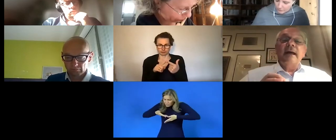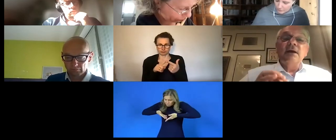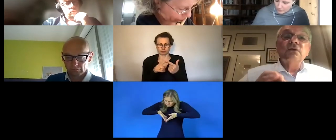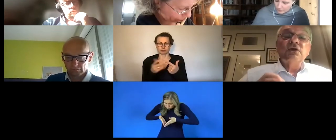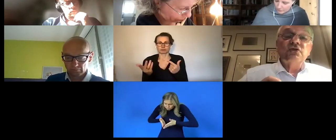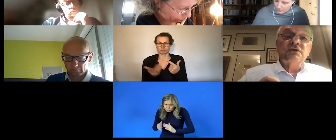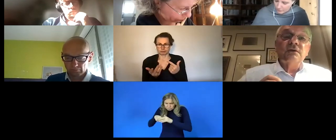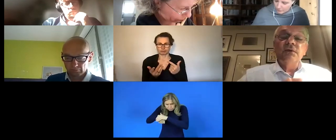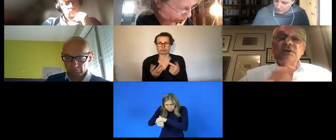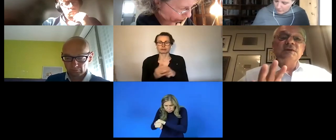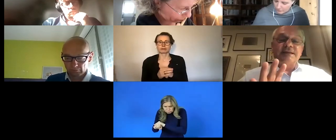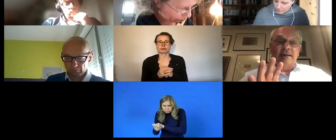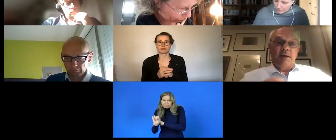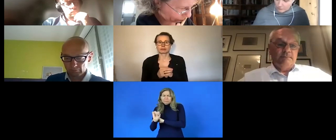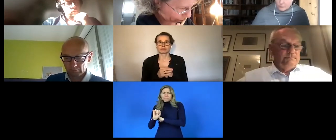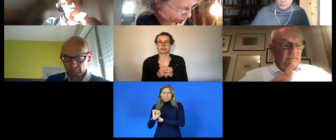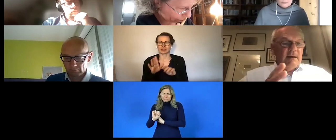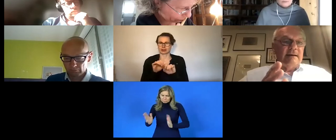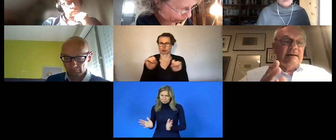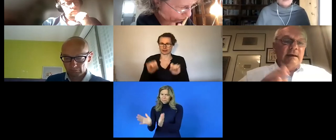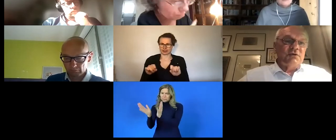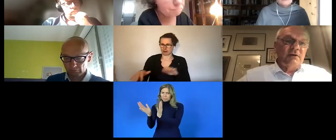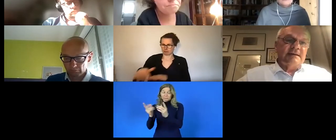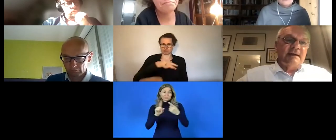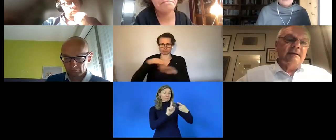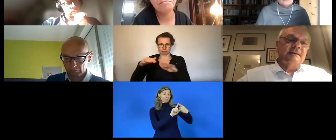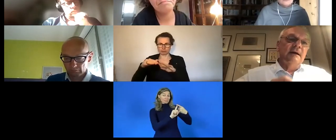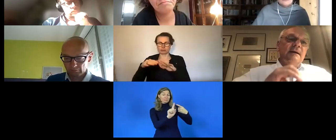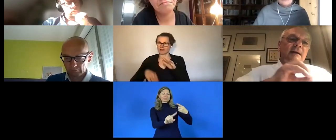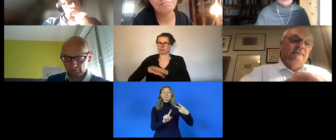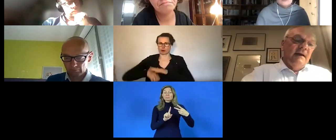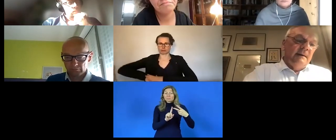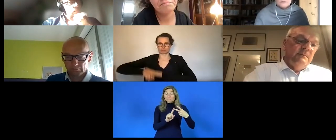which is important is to support to support the systems